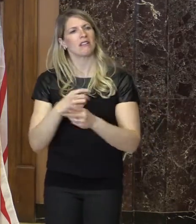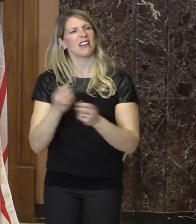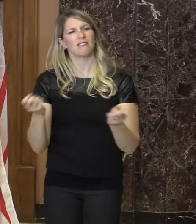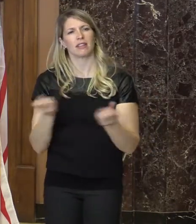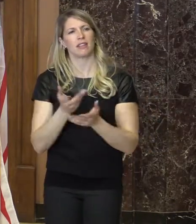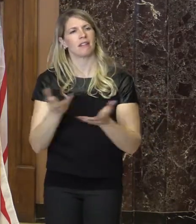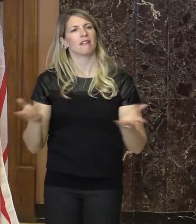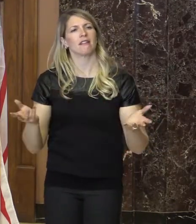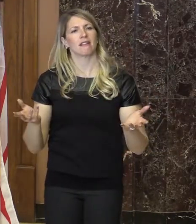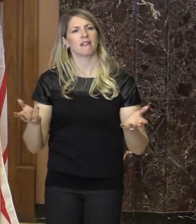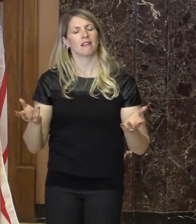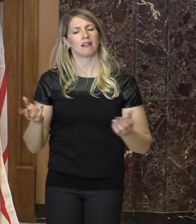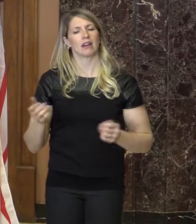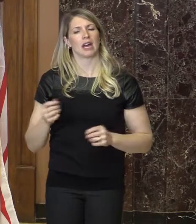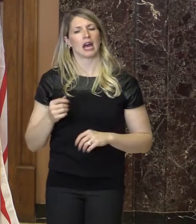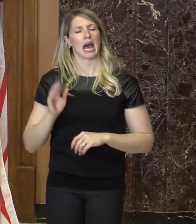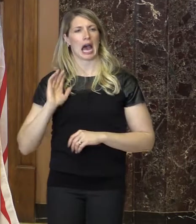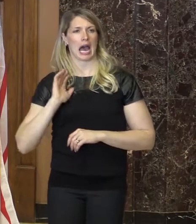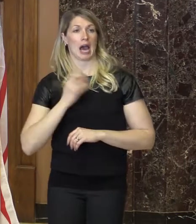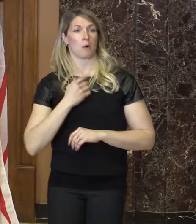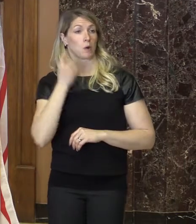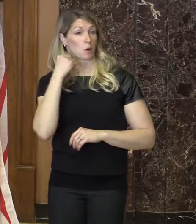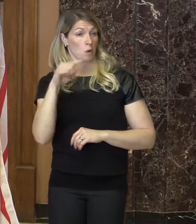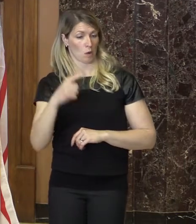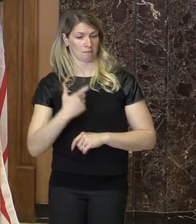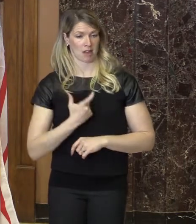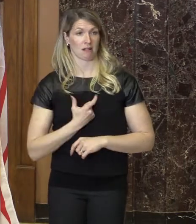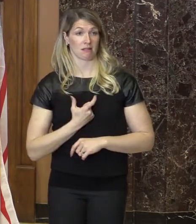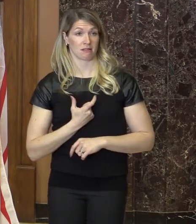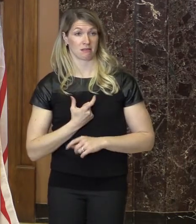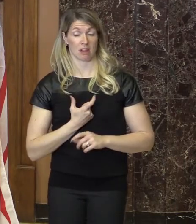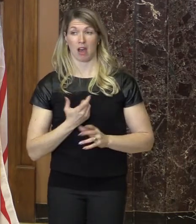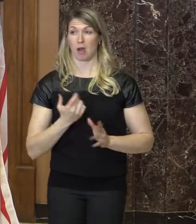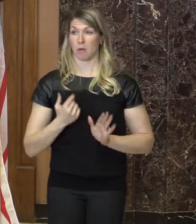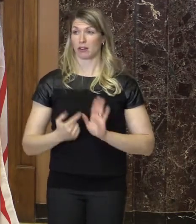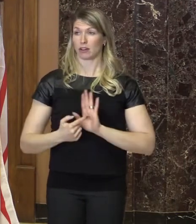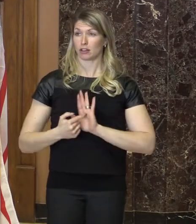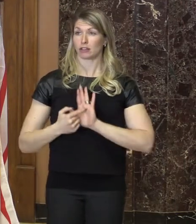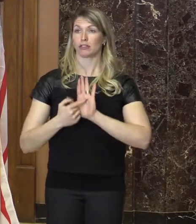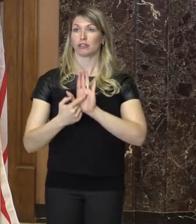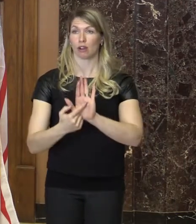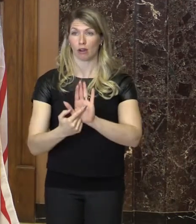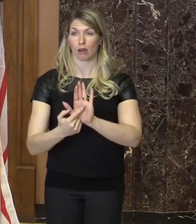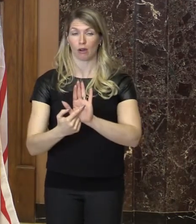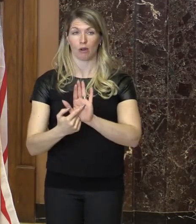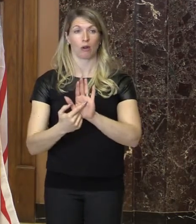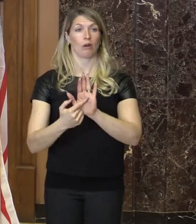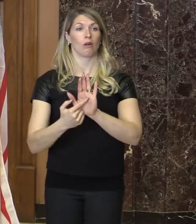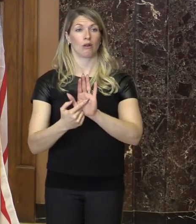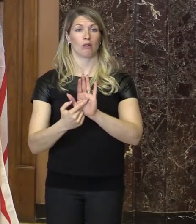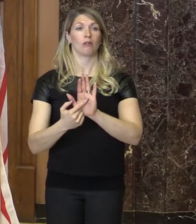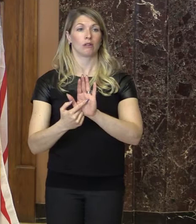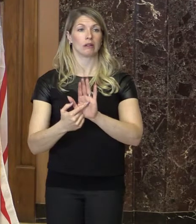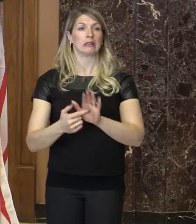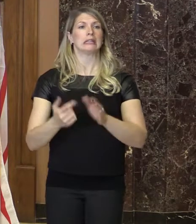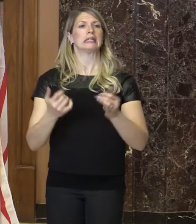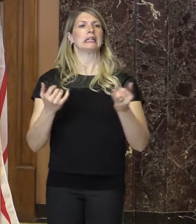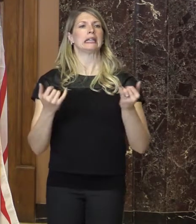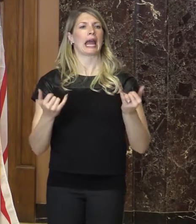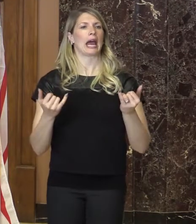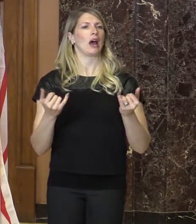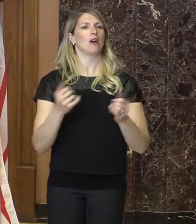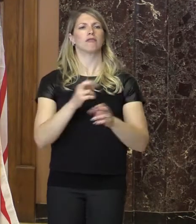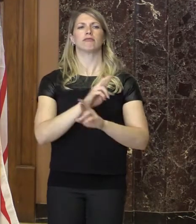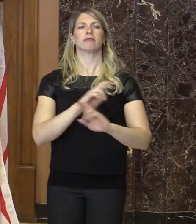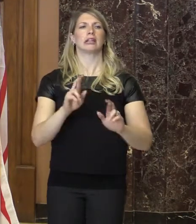With these gold medals we would like to send a message. It's time to unite and change the game for